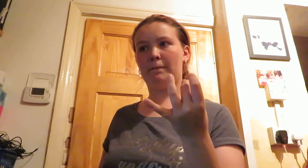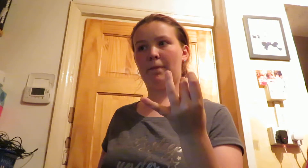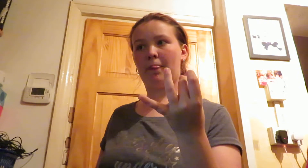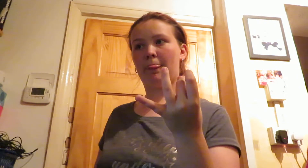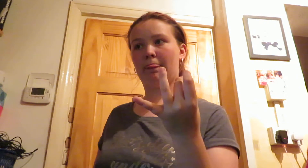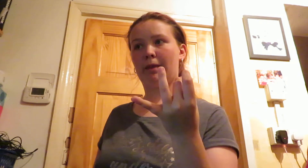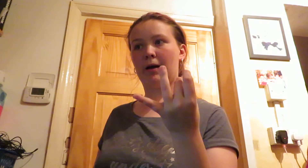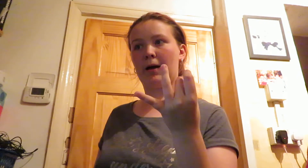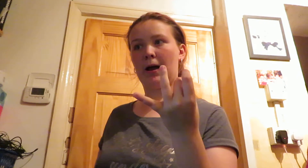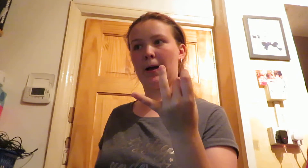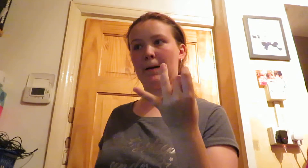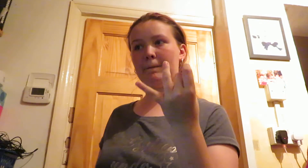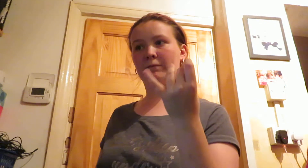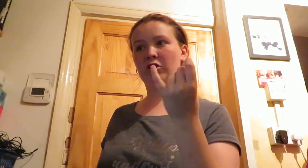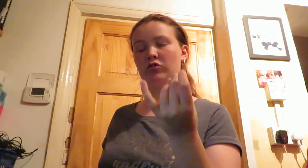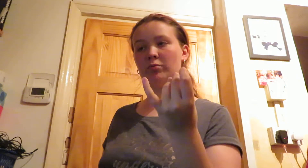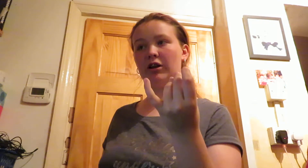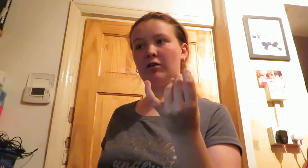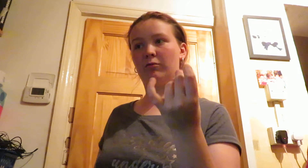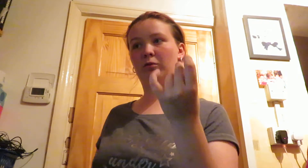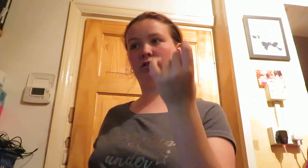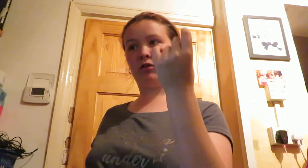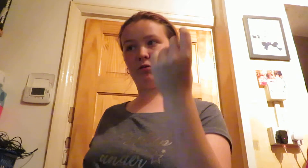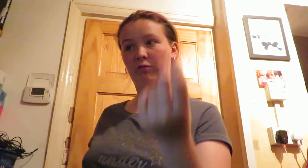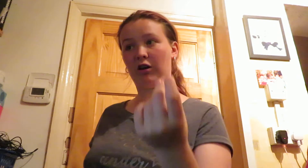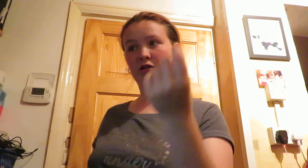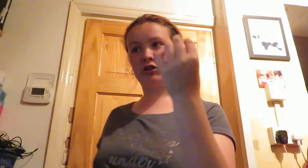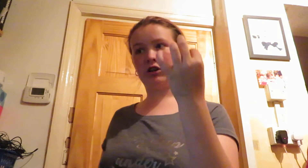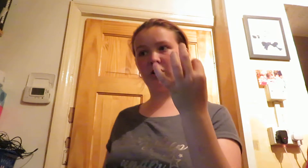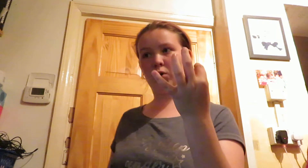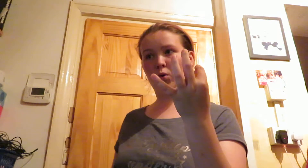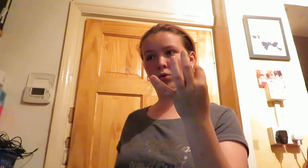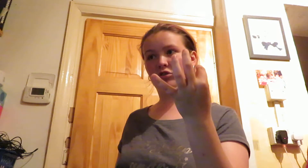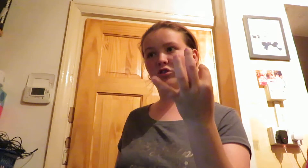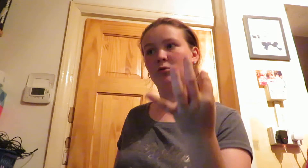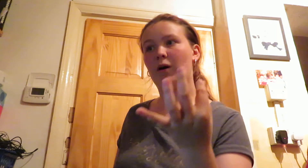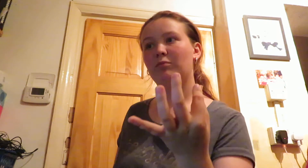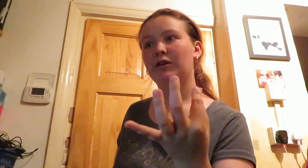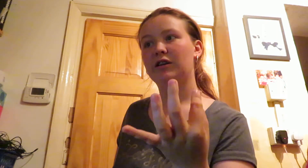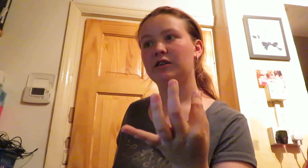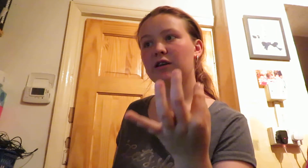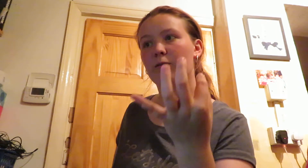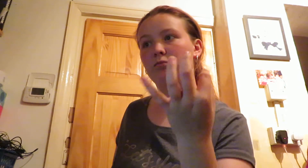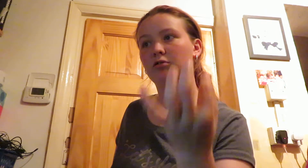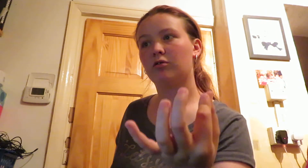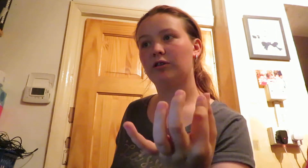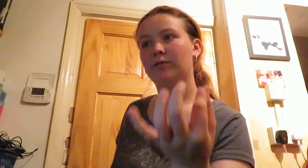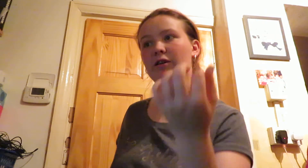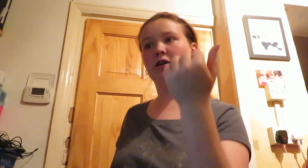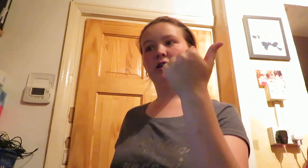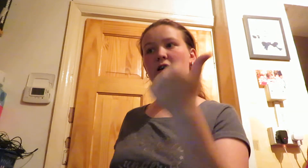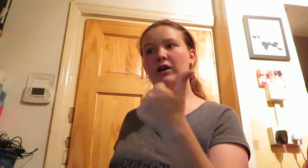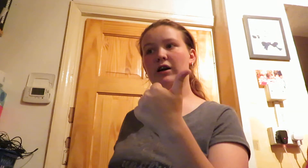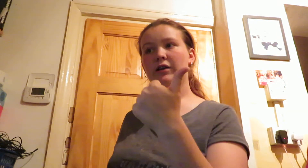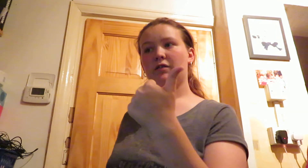roman at wood vlogs snowboardbies programs and